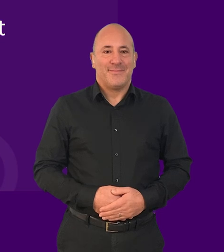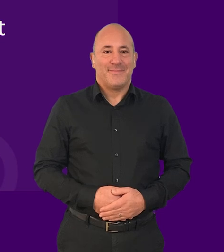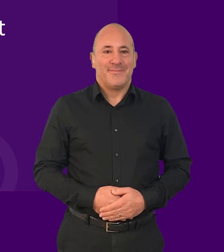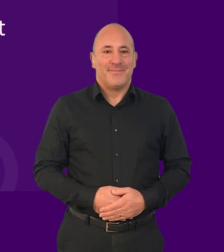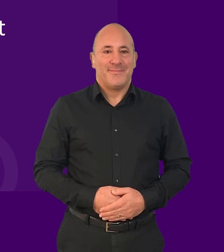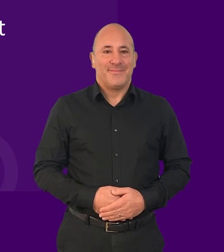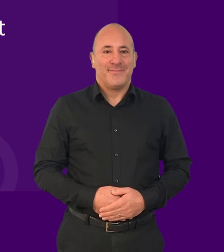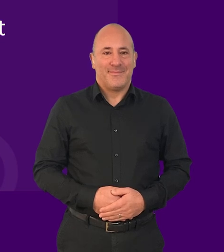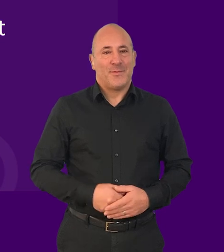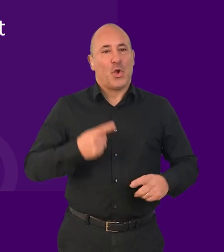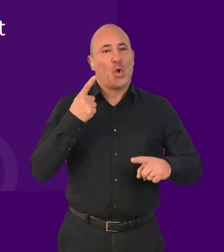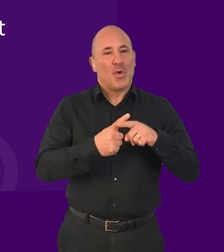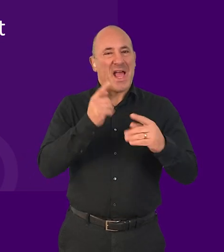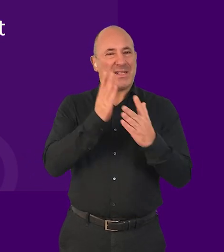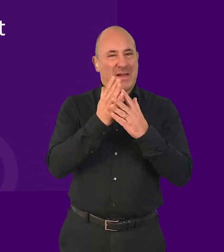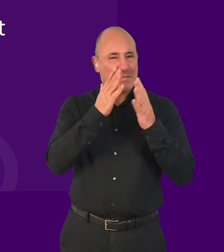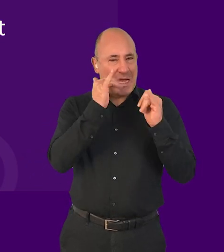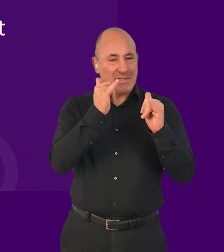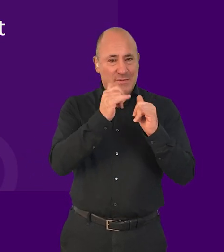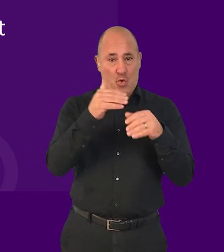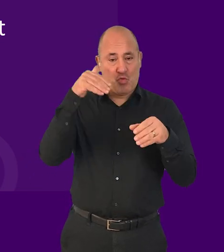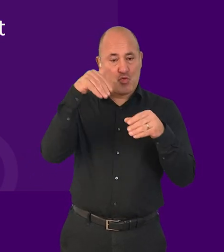Quick Accessibility Test Content Resizing